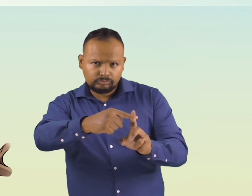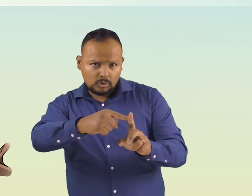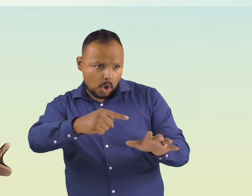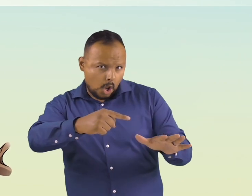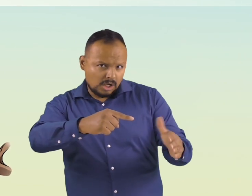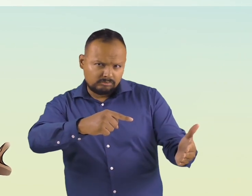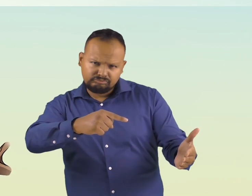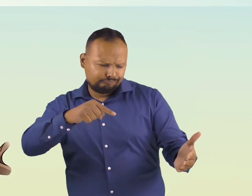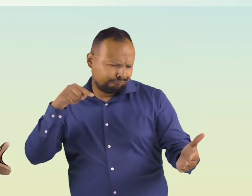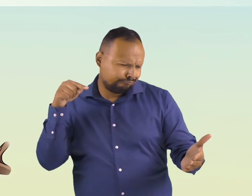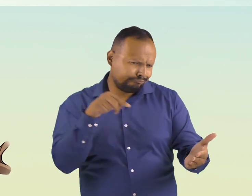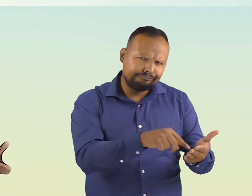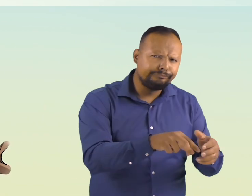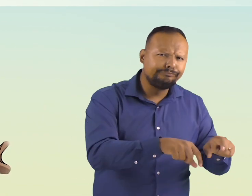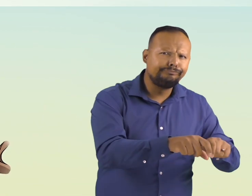Other interesting facts.